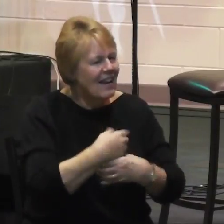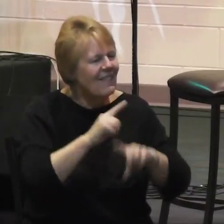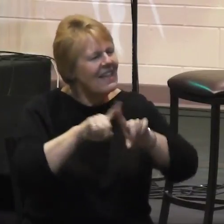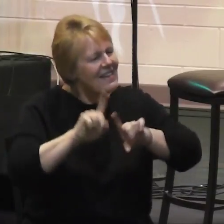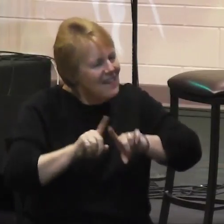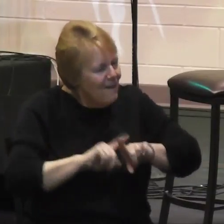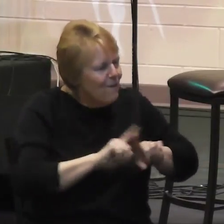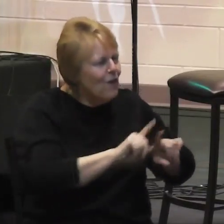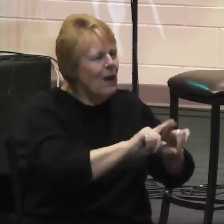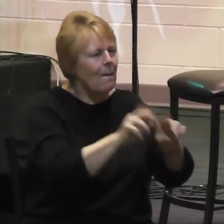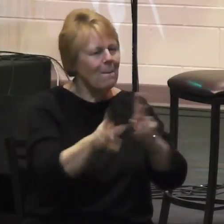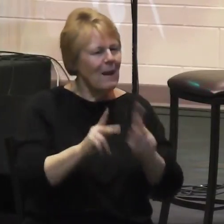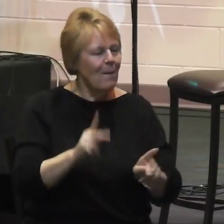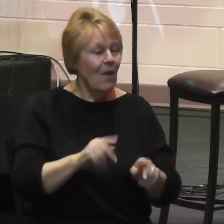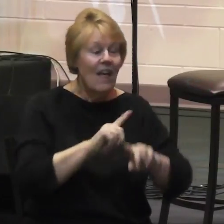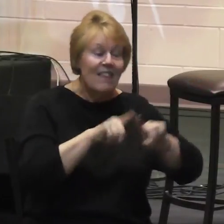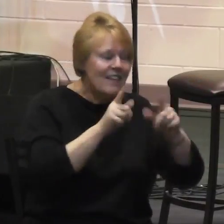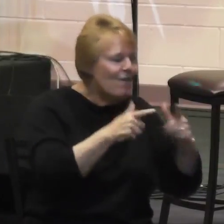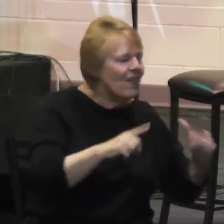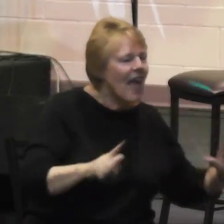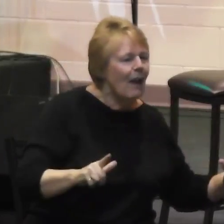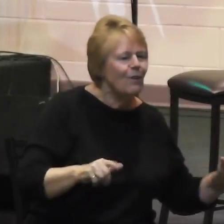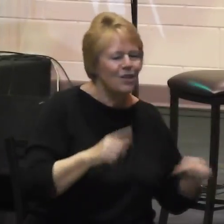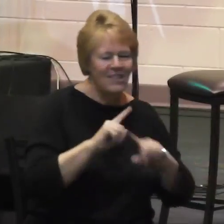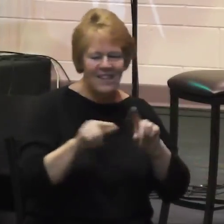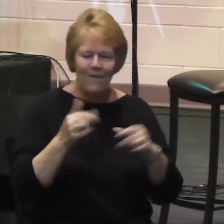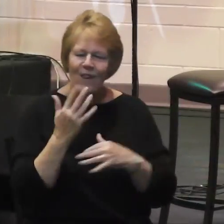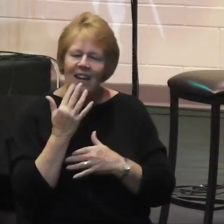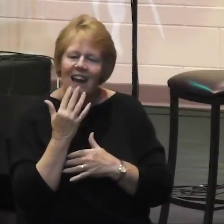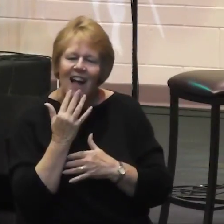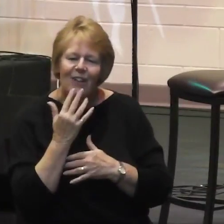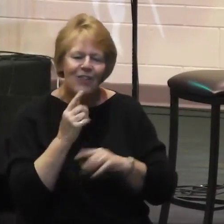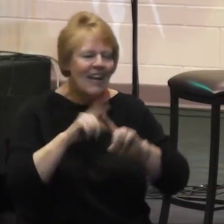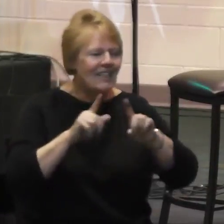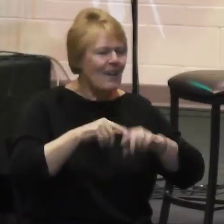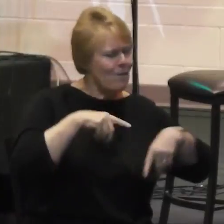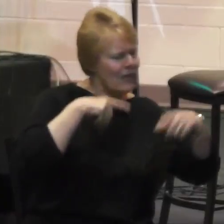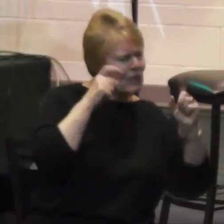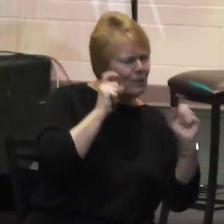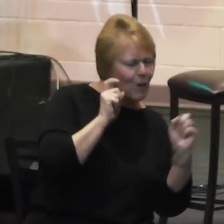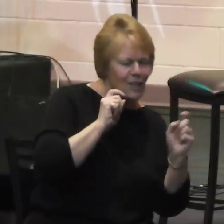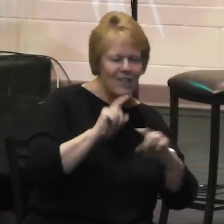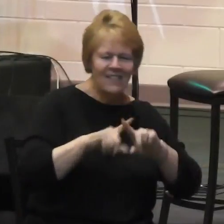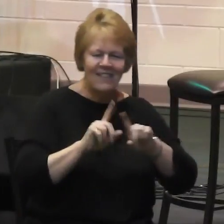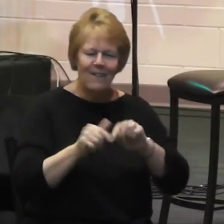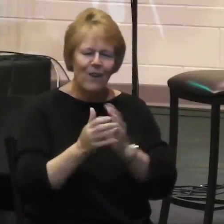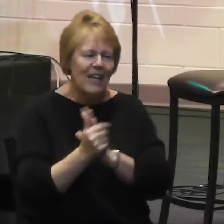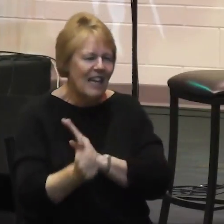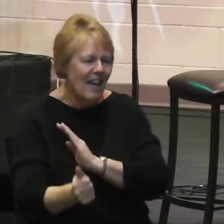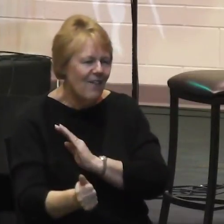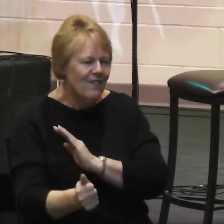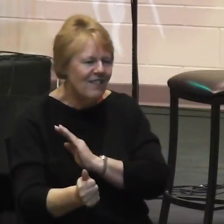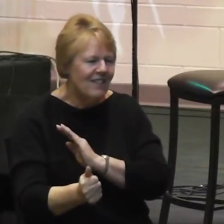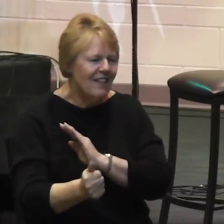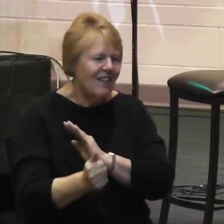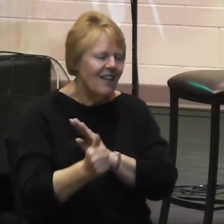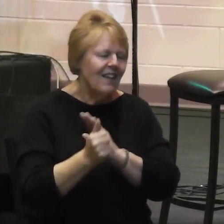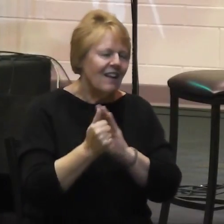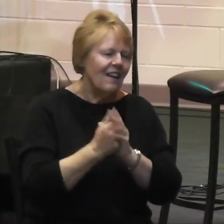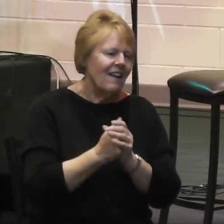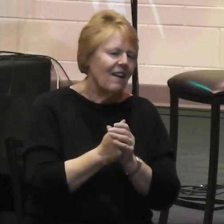different people who have different tongues, different colors, different expressions, different giftings as communities. And